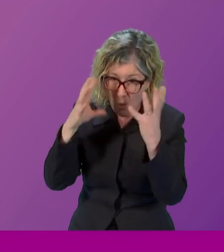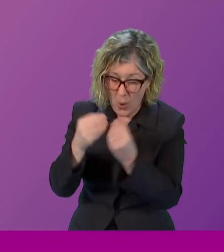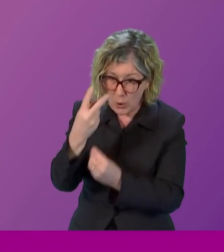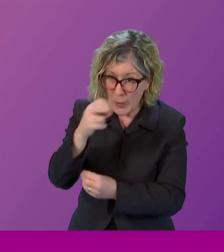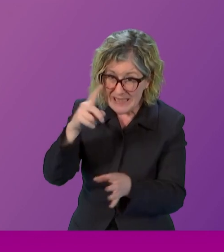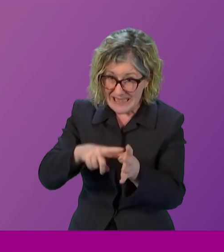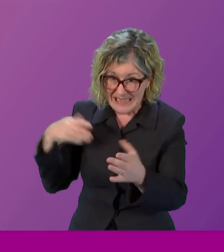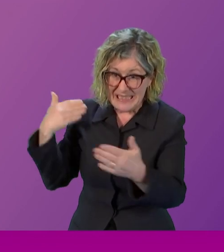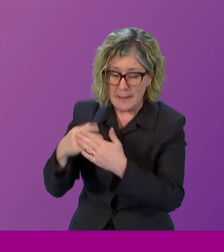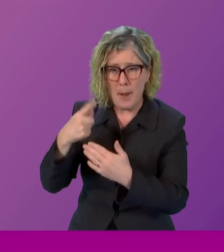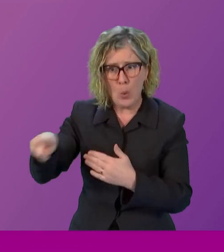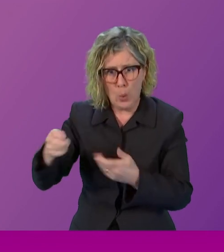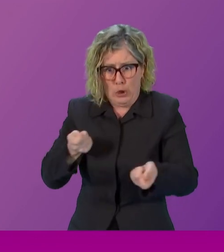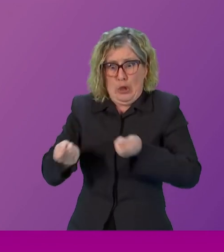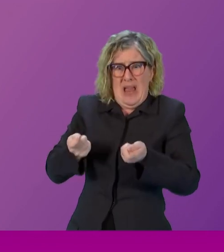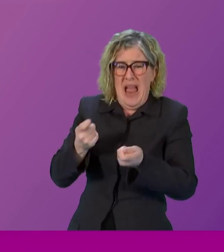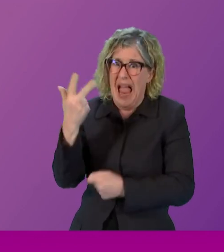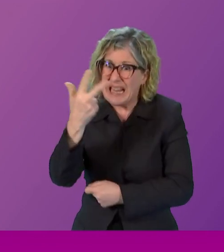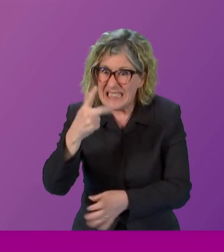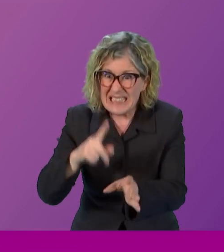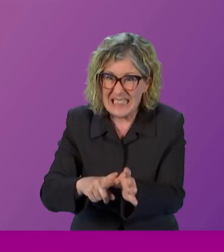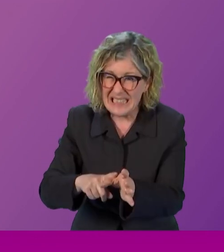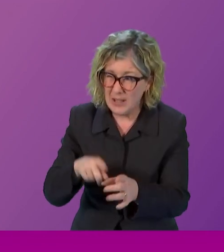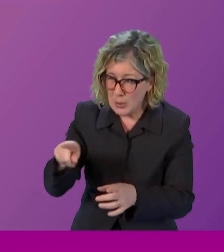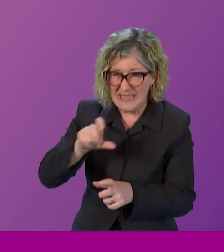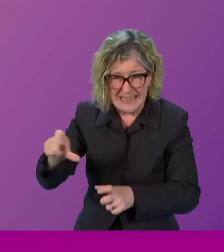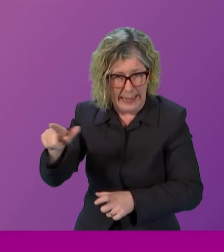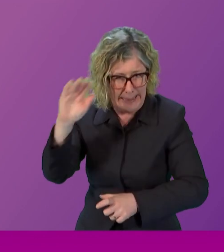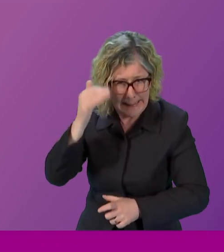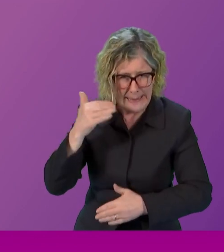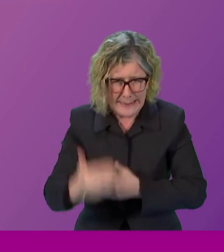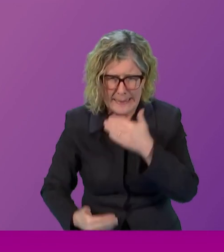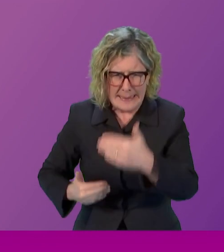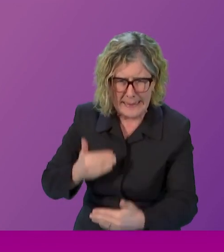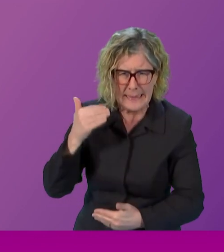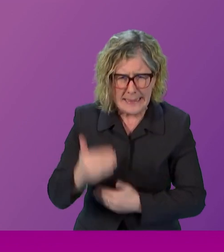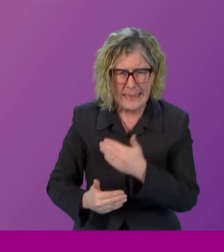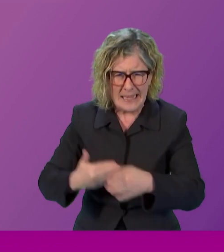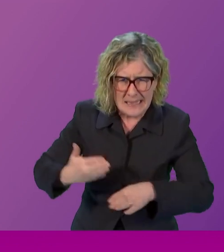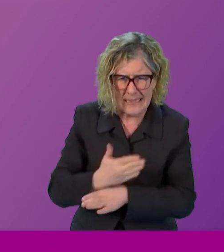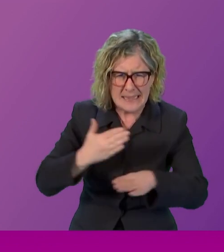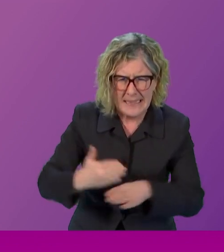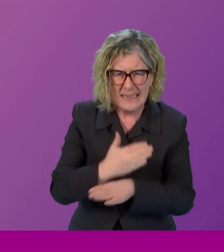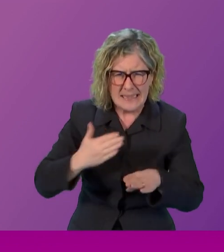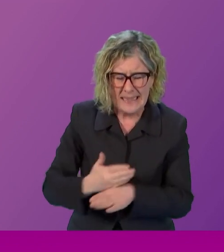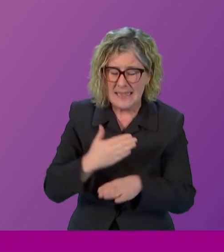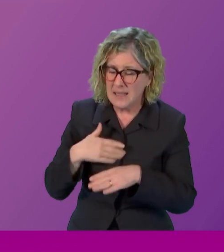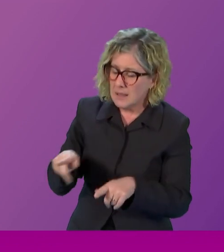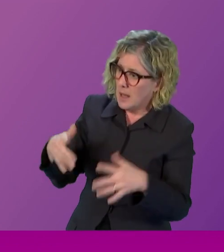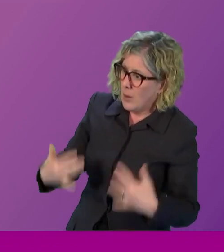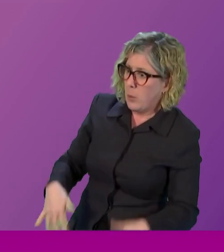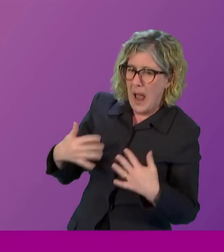I think as we've just heard you are still going strong. That might be in part testament to the fact that the convention